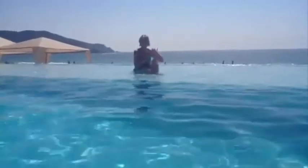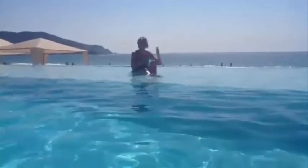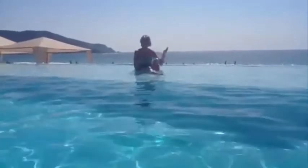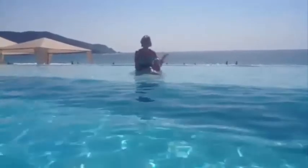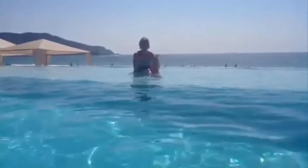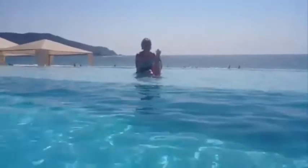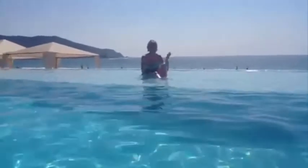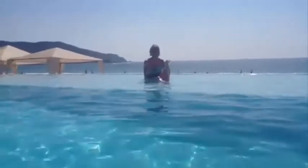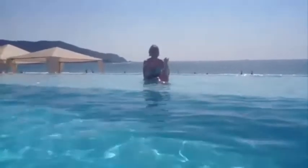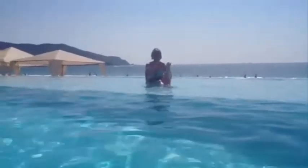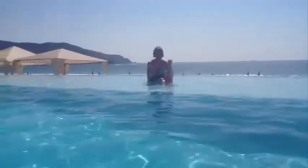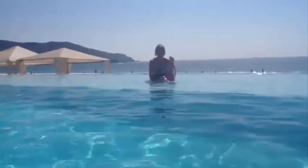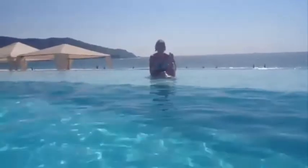Why? Why?